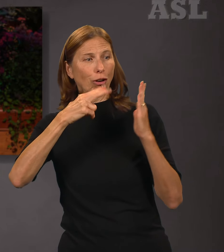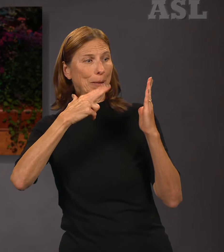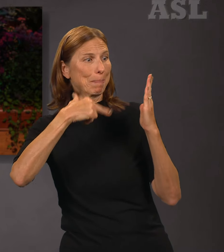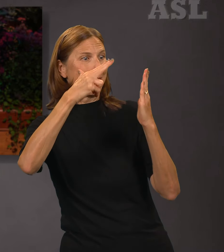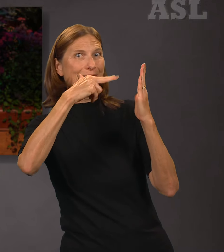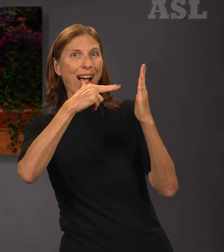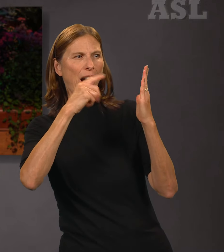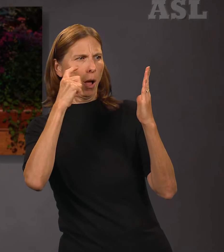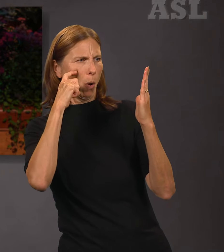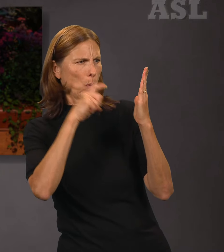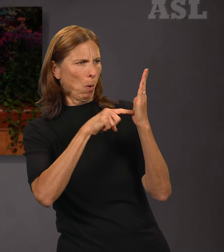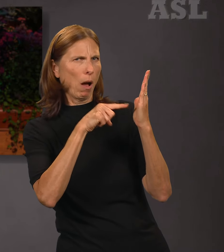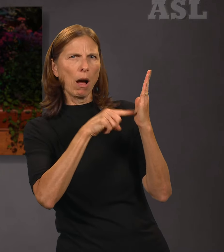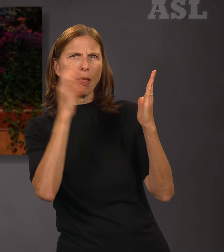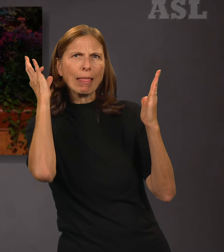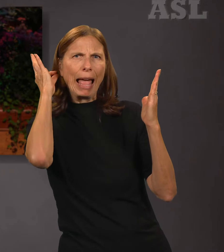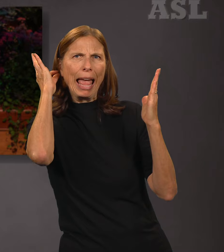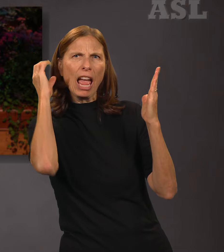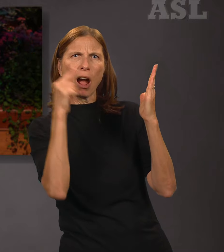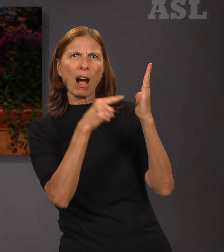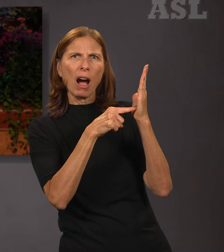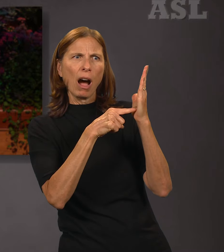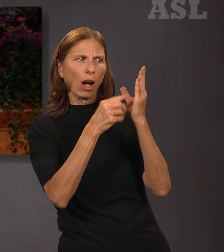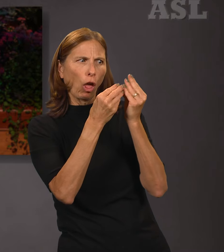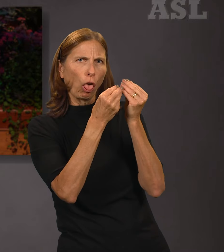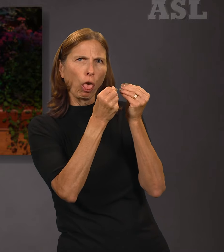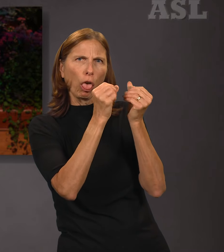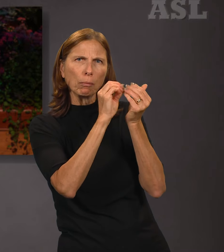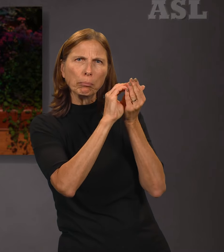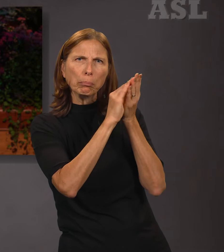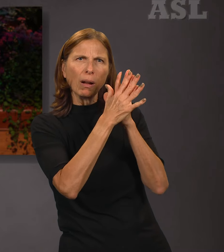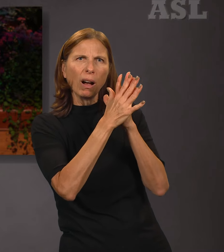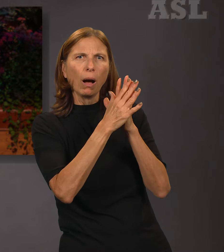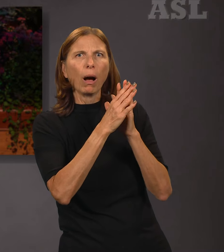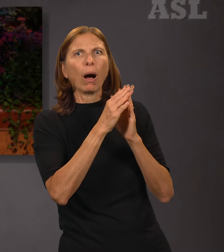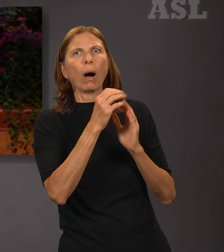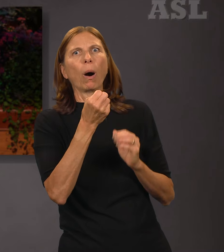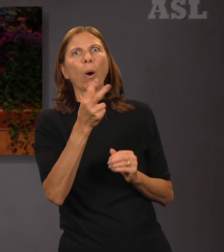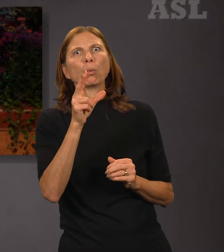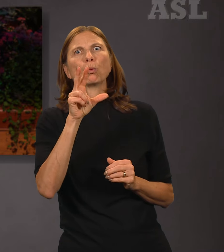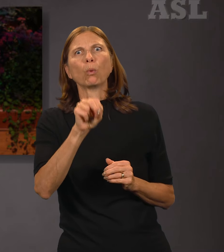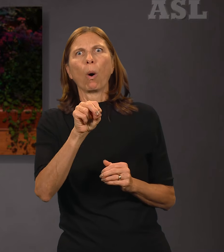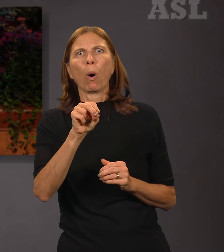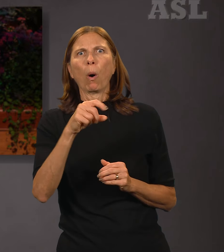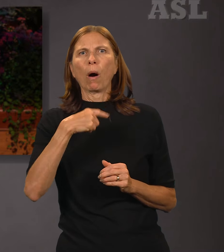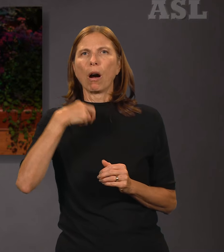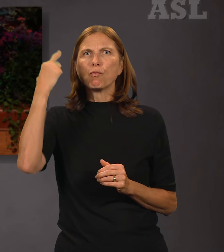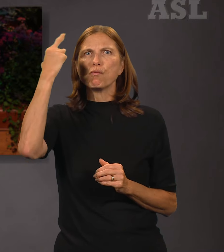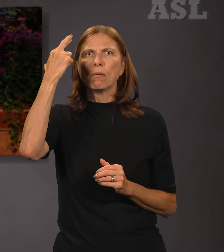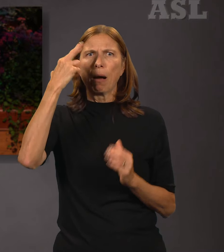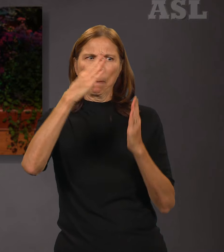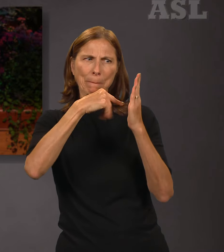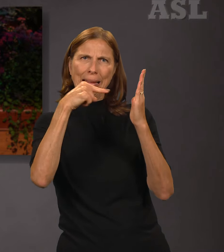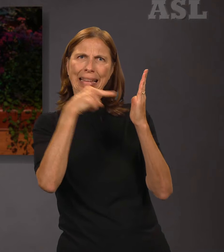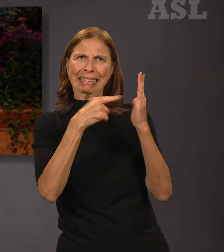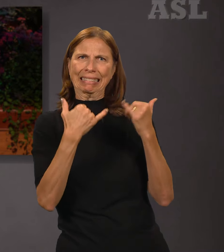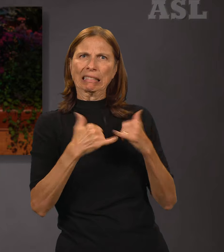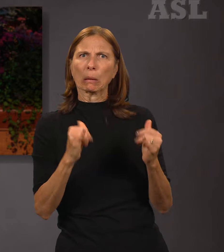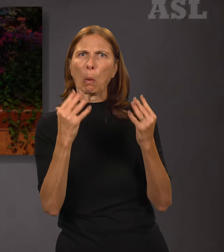and dissolve. I quickly realized that I had applied the varnish too soon. That part of the painting was still wet.